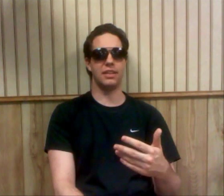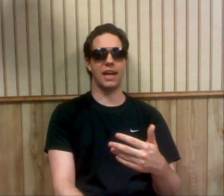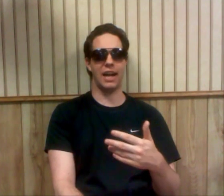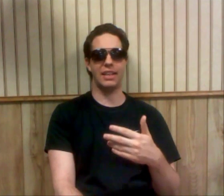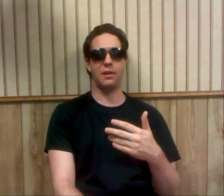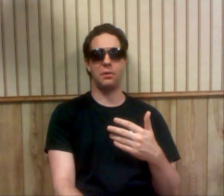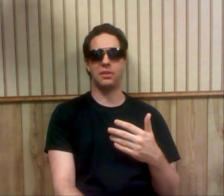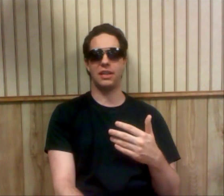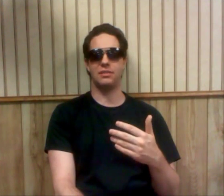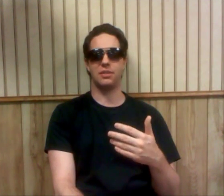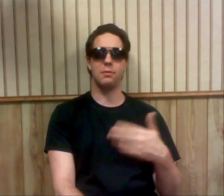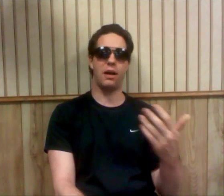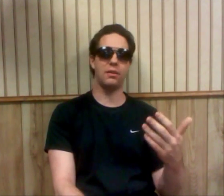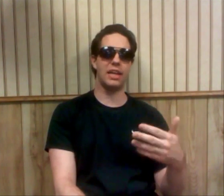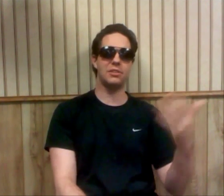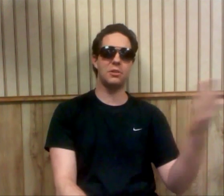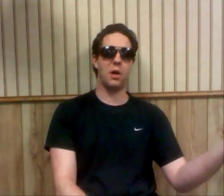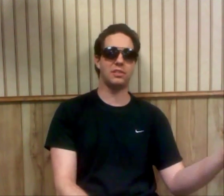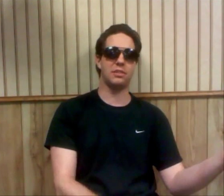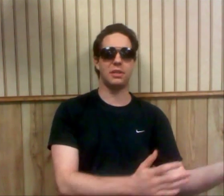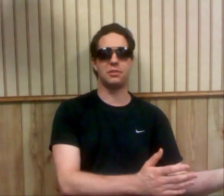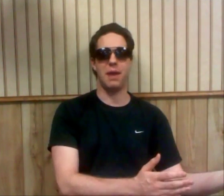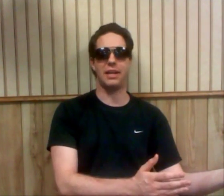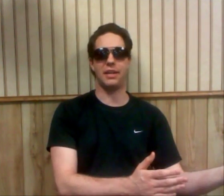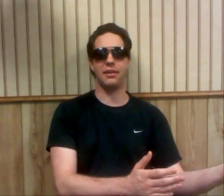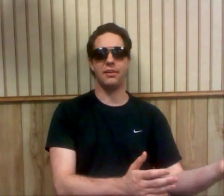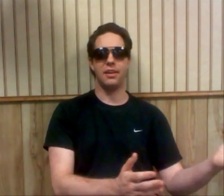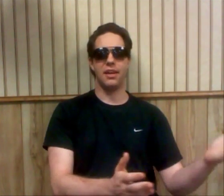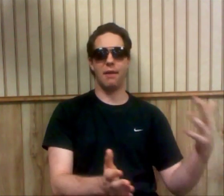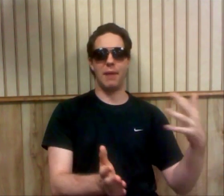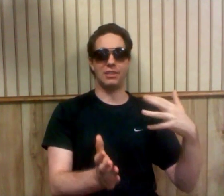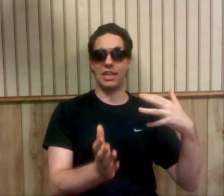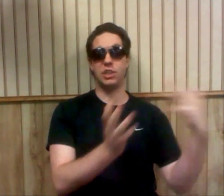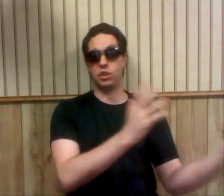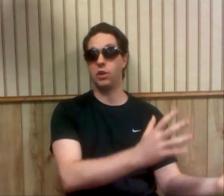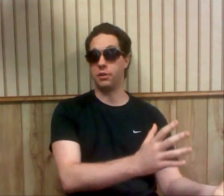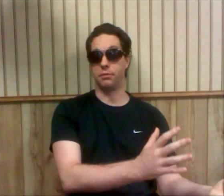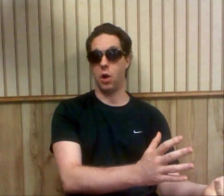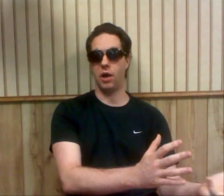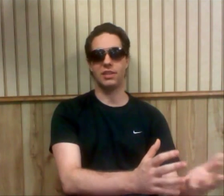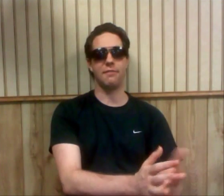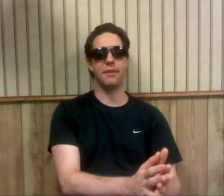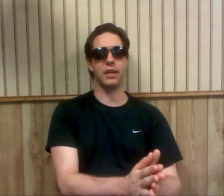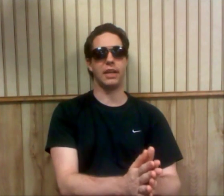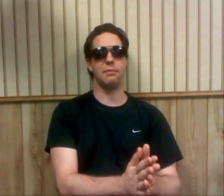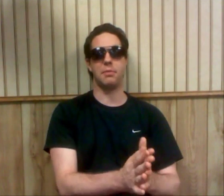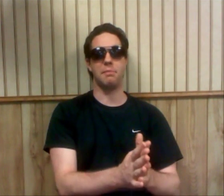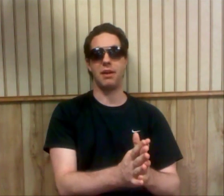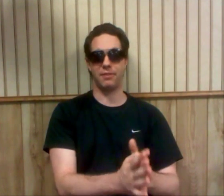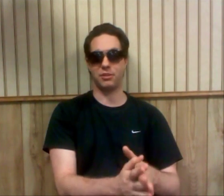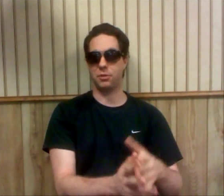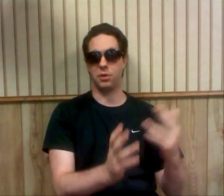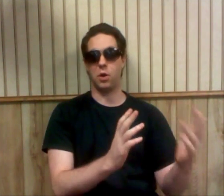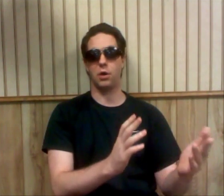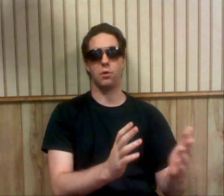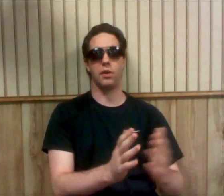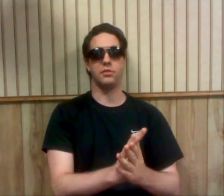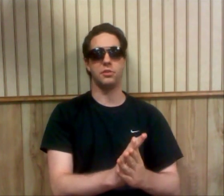kind of that whole thing. And it's like, well, Lesnar lost at WrestleMania, a match that he shouldn't have lost. I felt like it would have been beneficial in the long run to